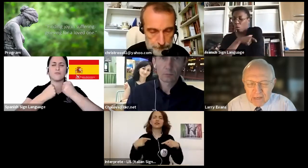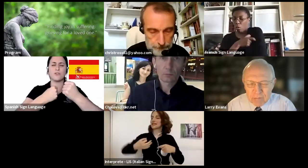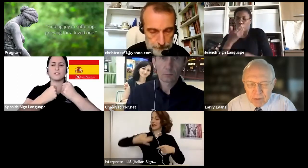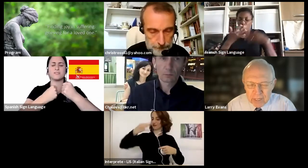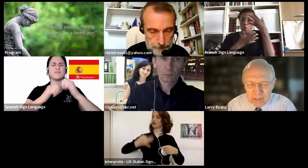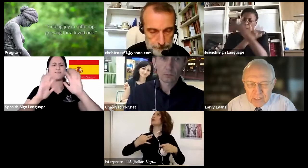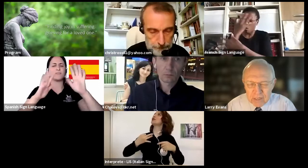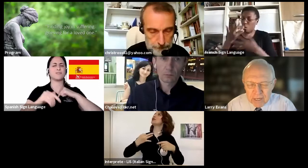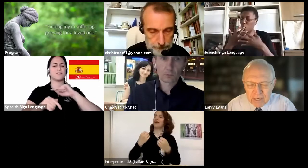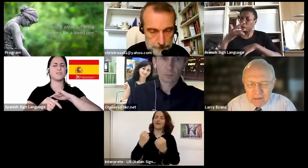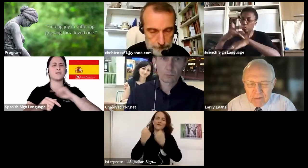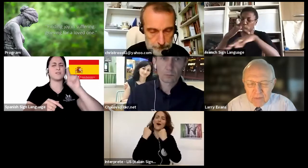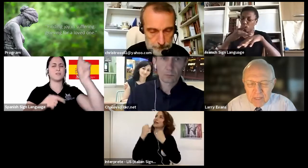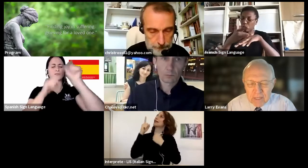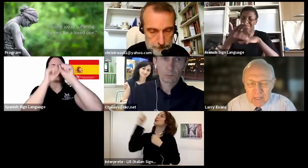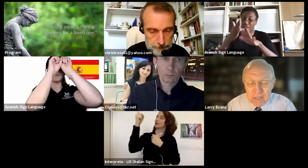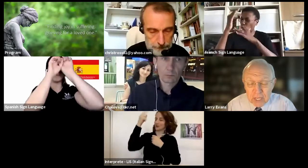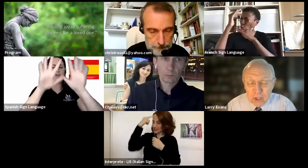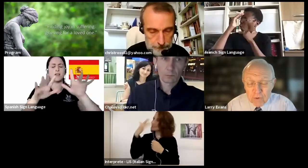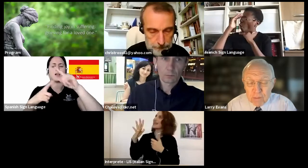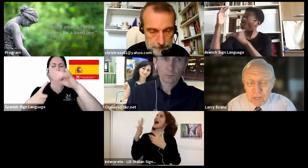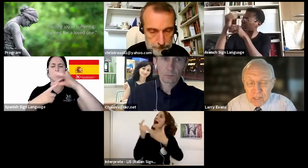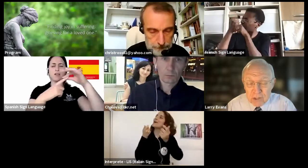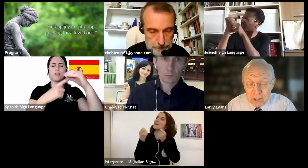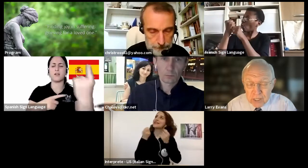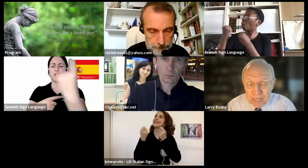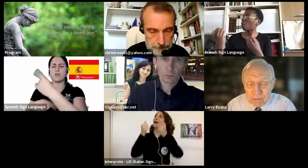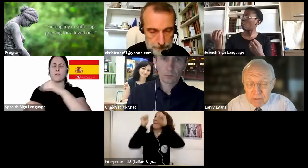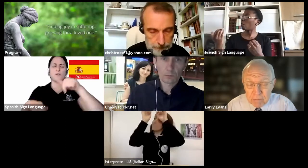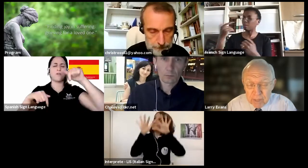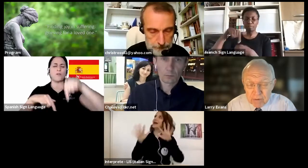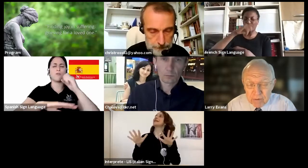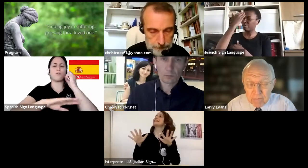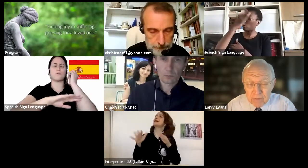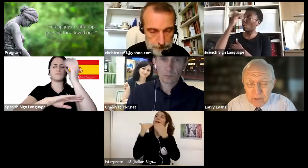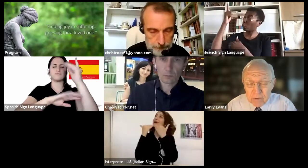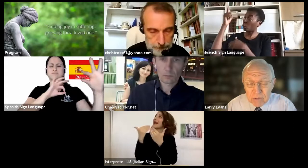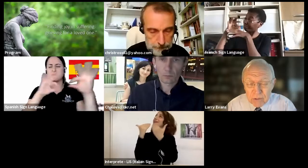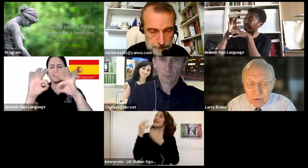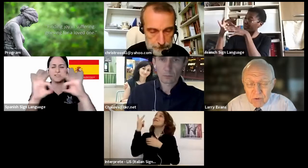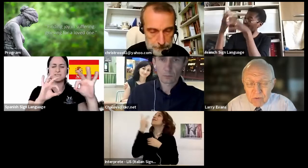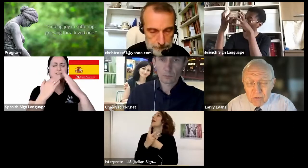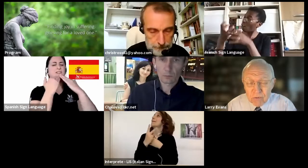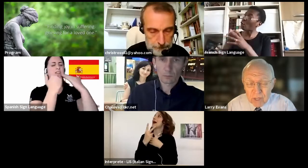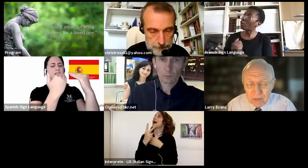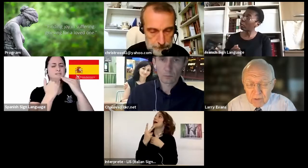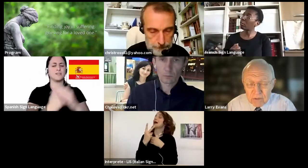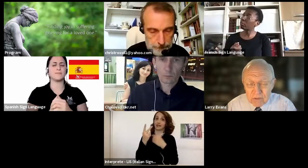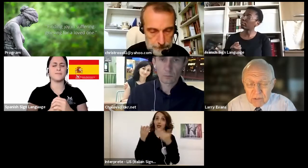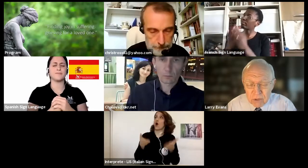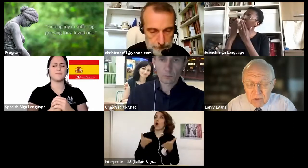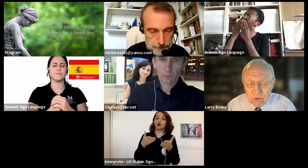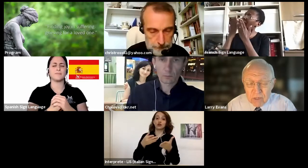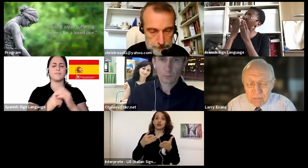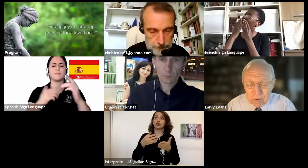guide and bless and lead. Thank you for the messages that have been prepared. They are so relevant,